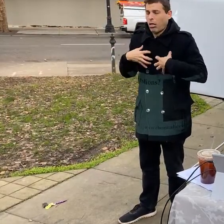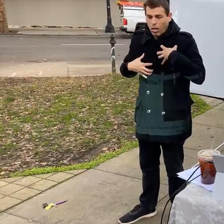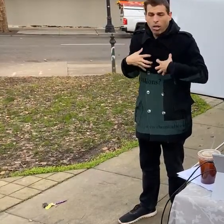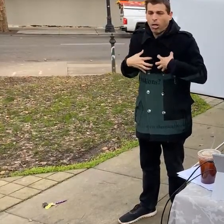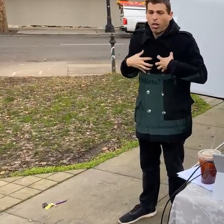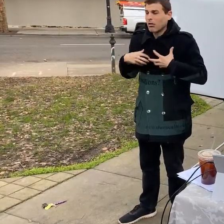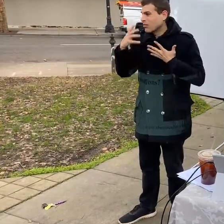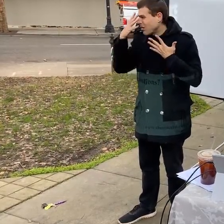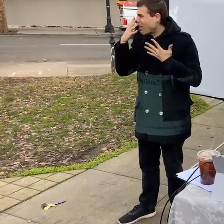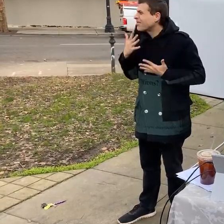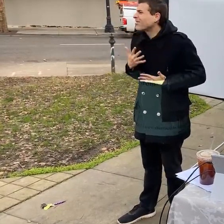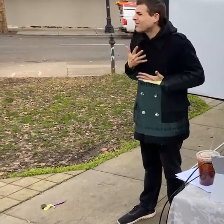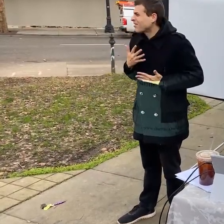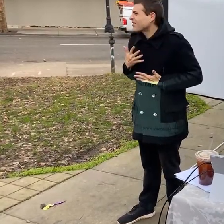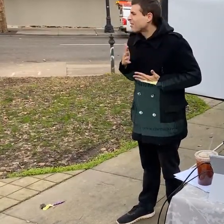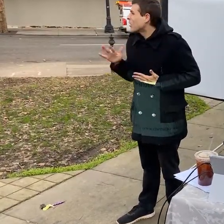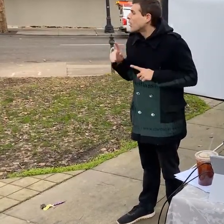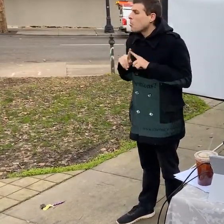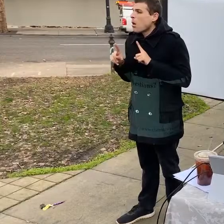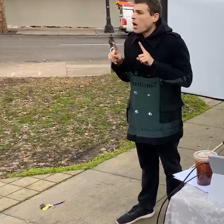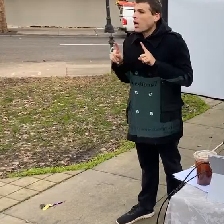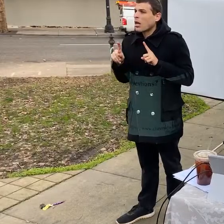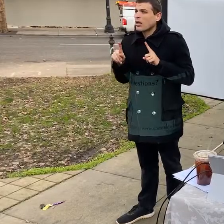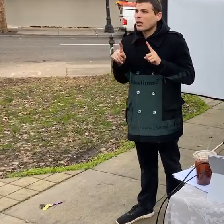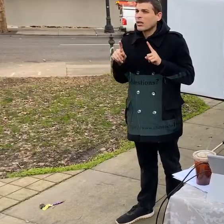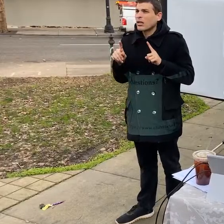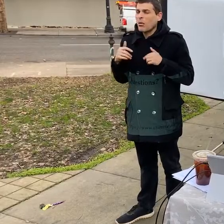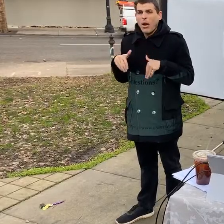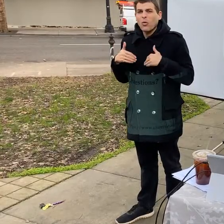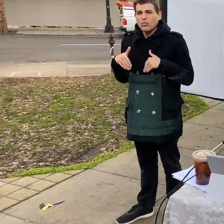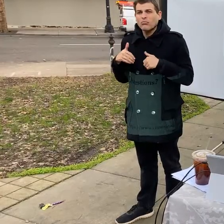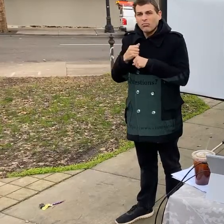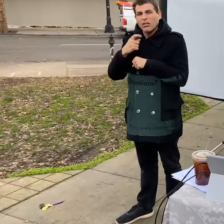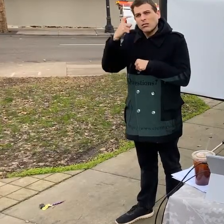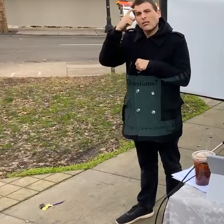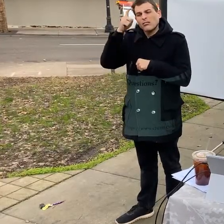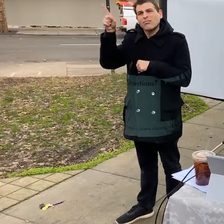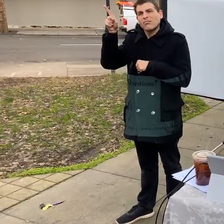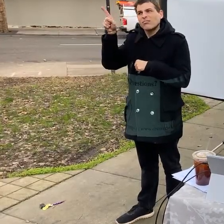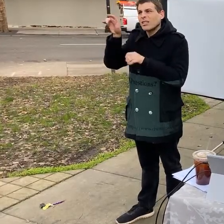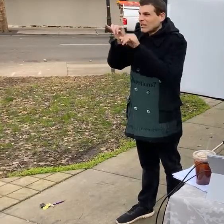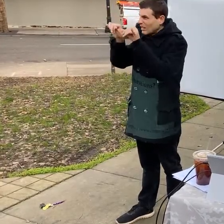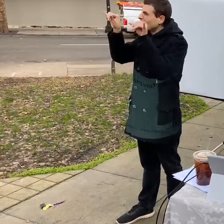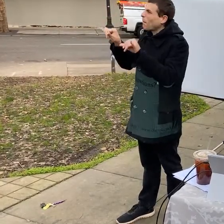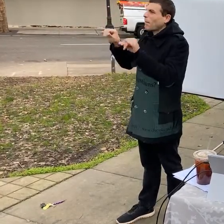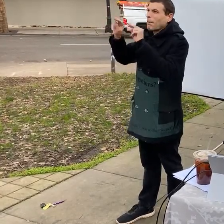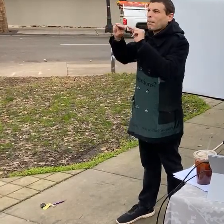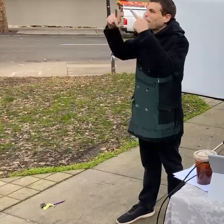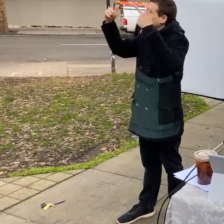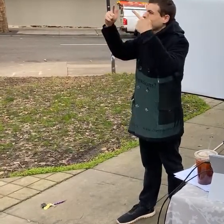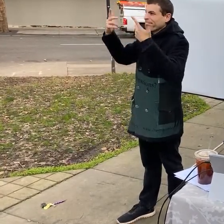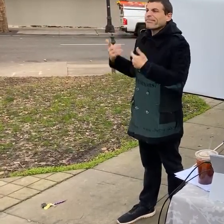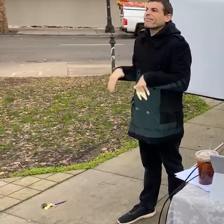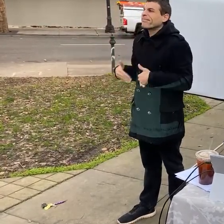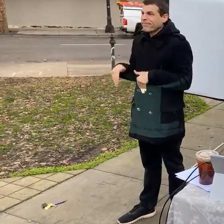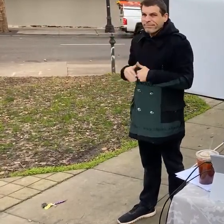saddening so understandable in capitalism but so saddening that this is happening um and